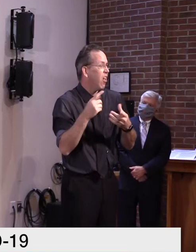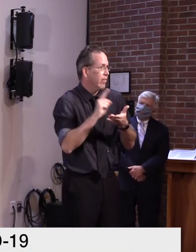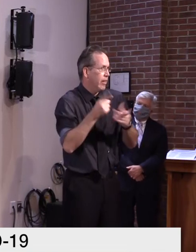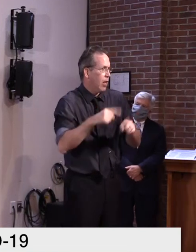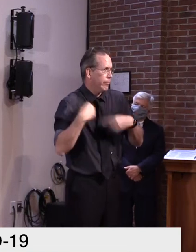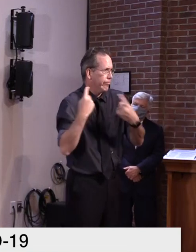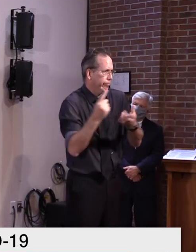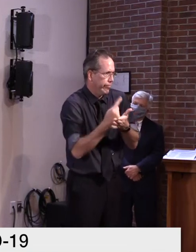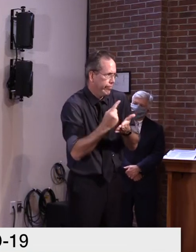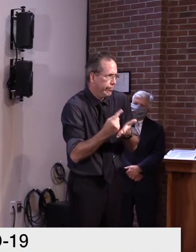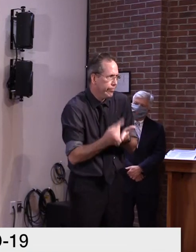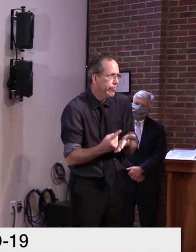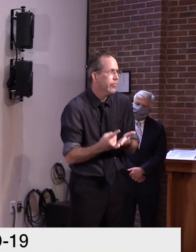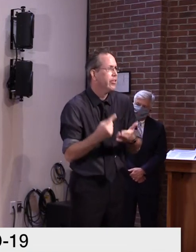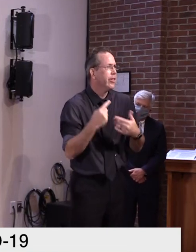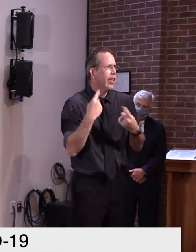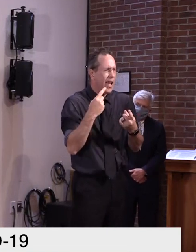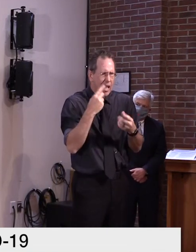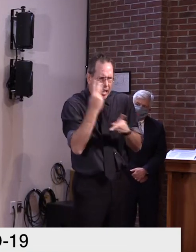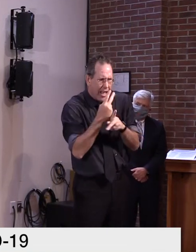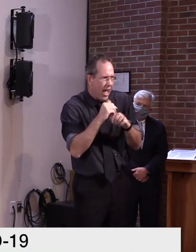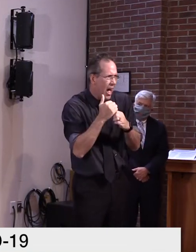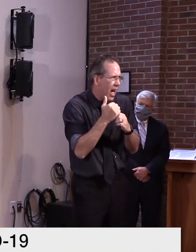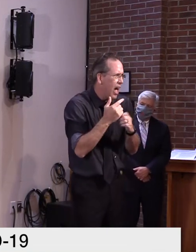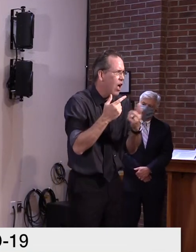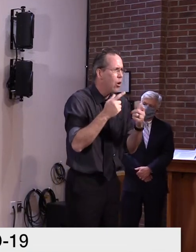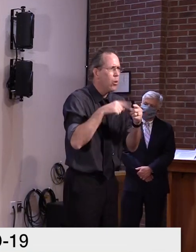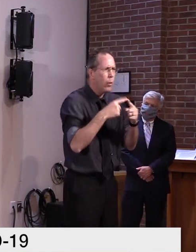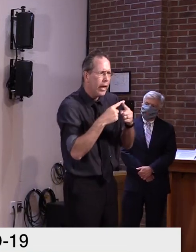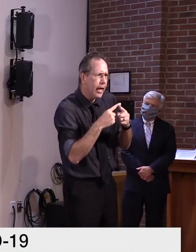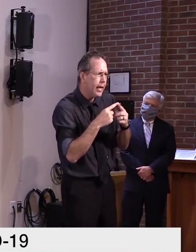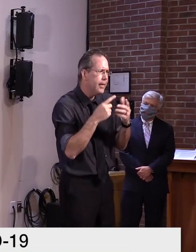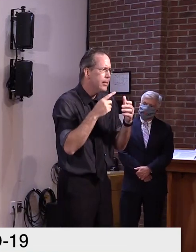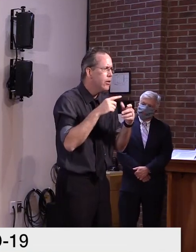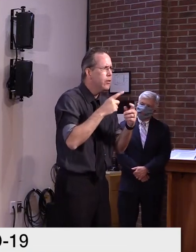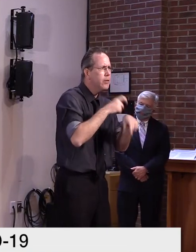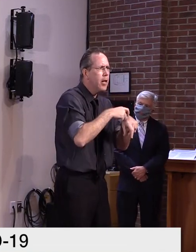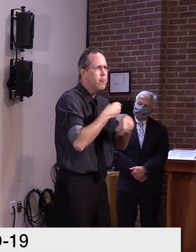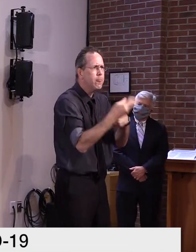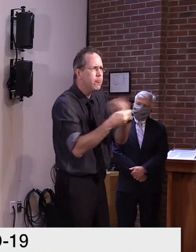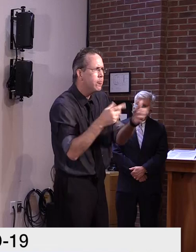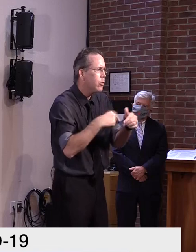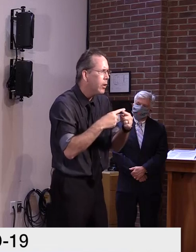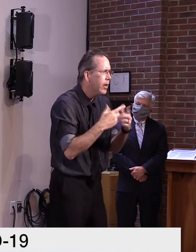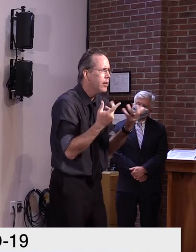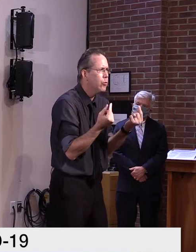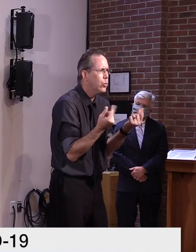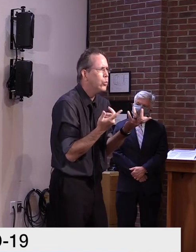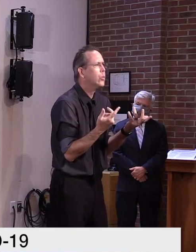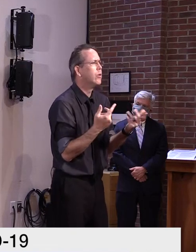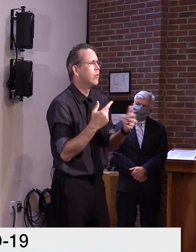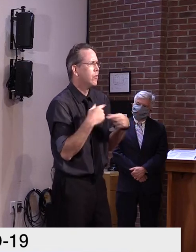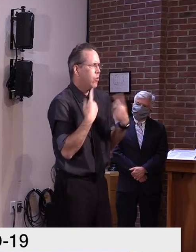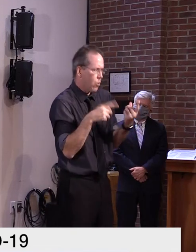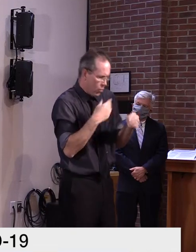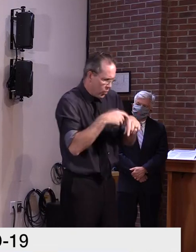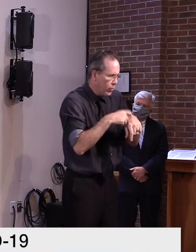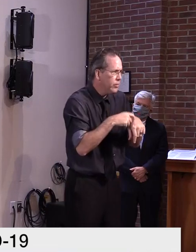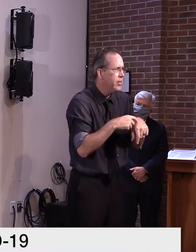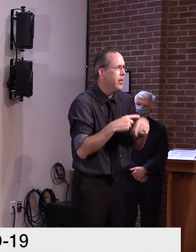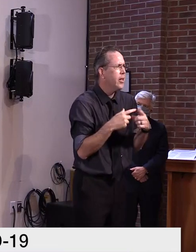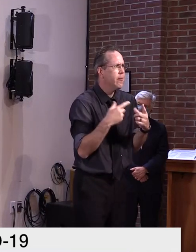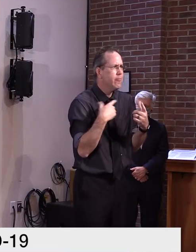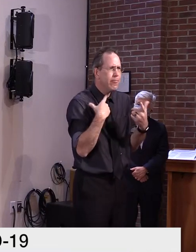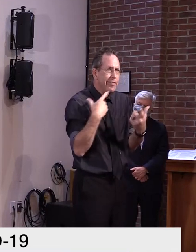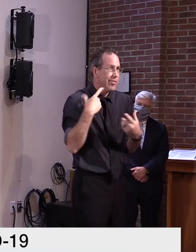simple logistical aspects, like managing a whole, uh, supply stockpile of